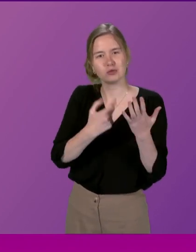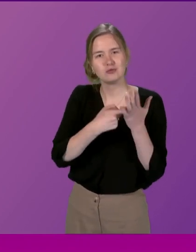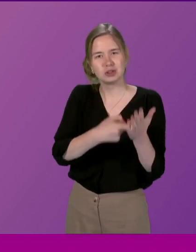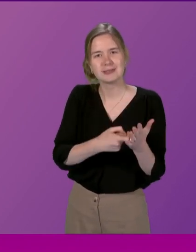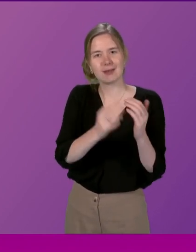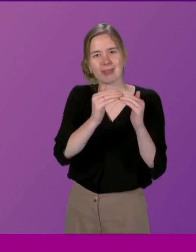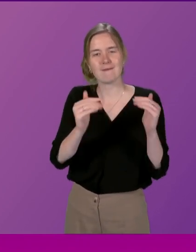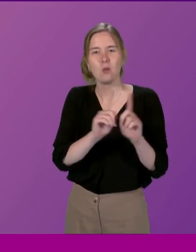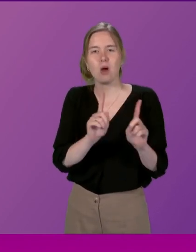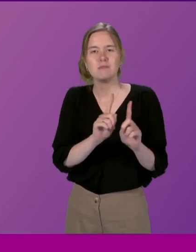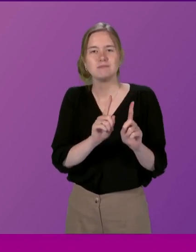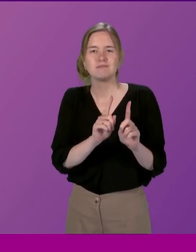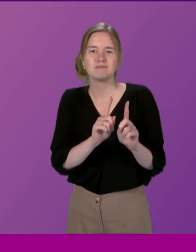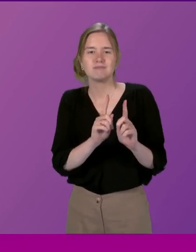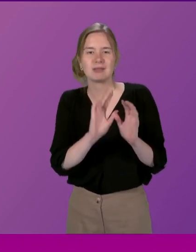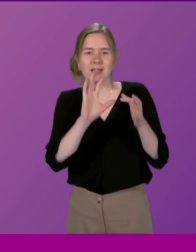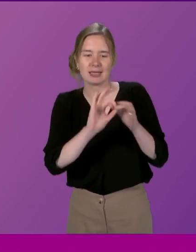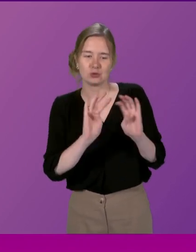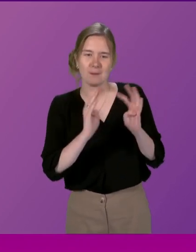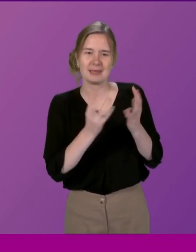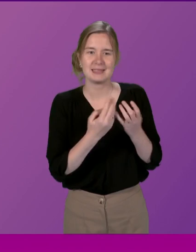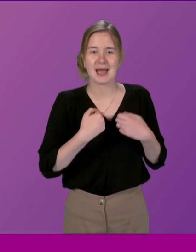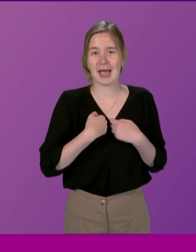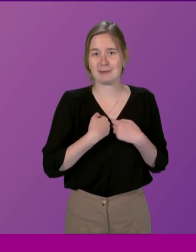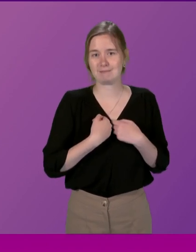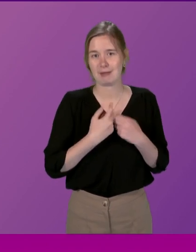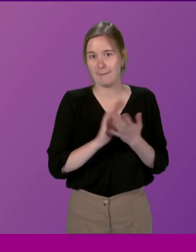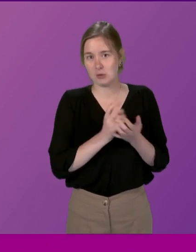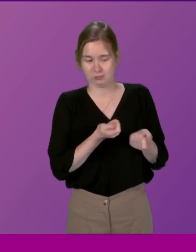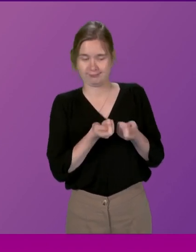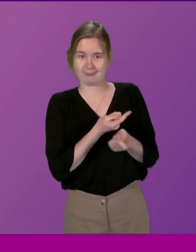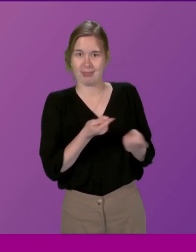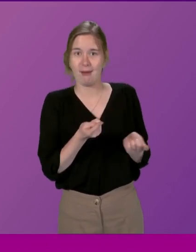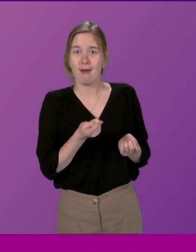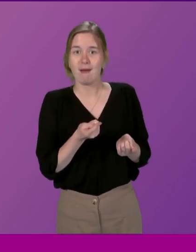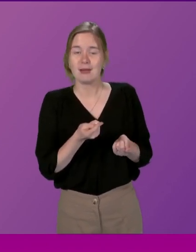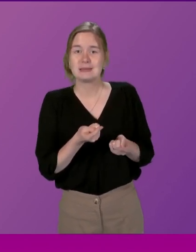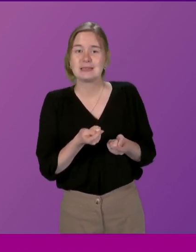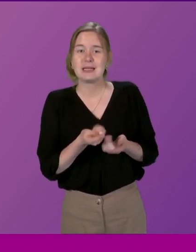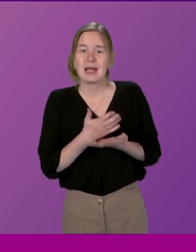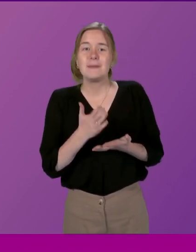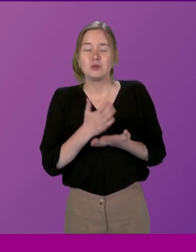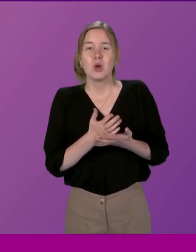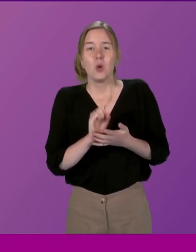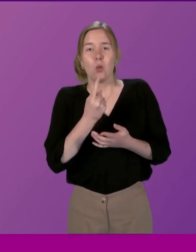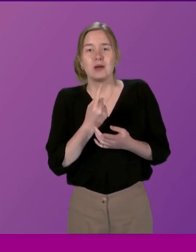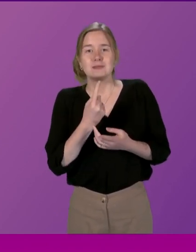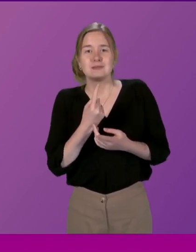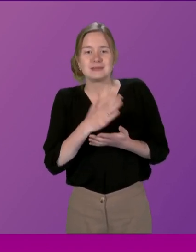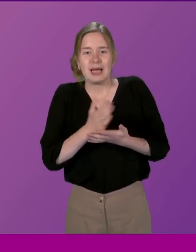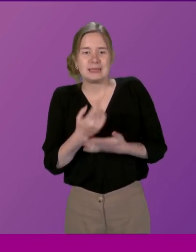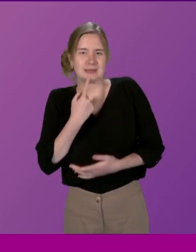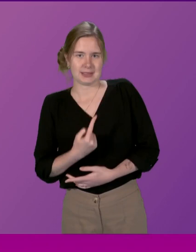are levelled towards the committee that I have the privilege to convene. And I can assure, in one sense, speaking